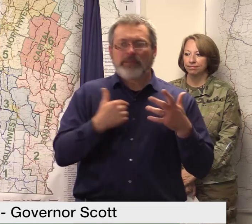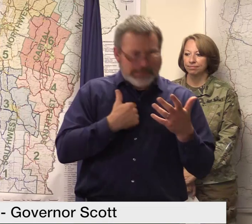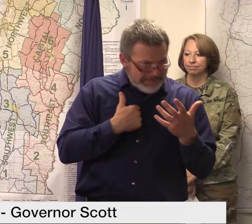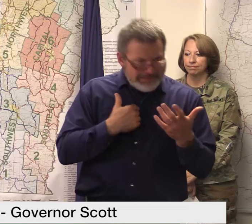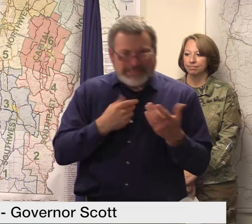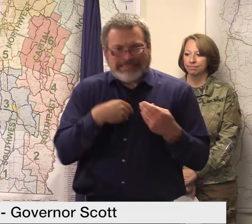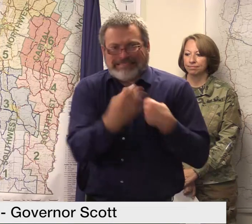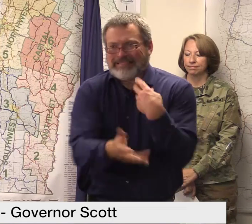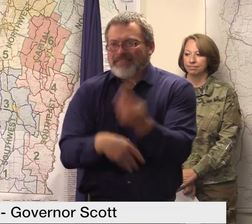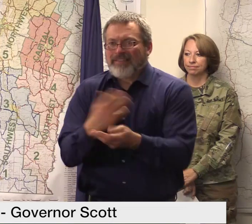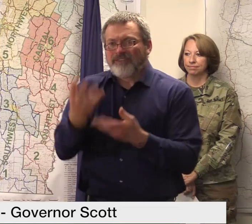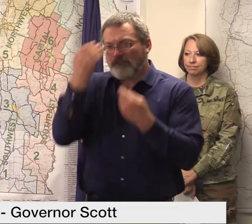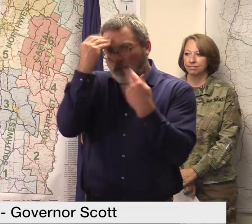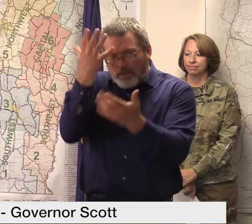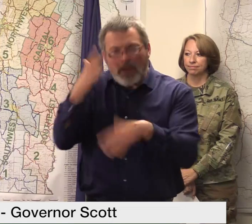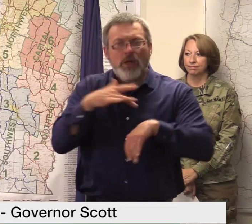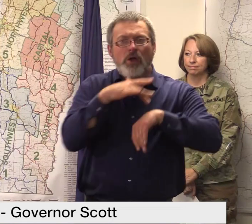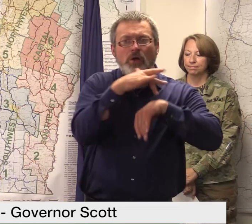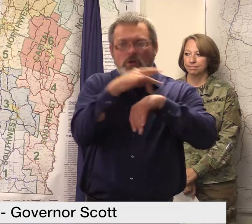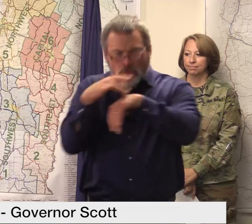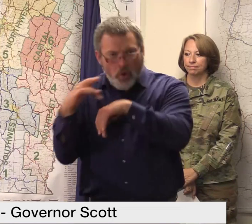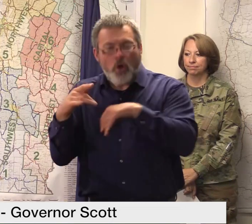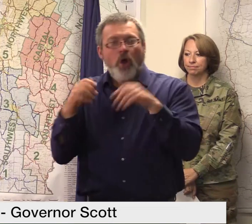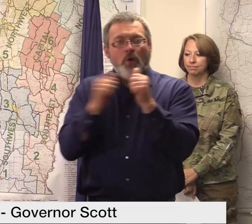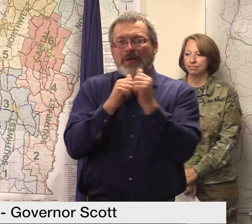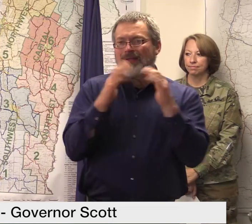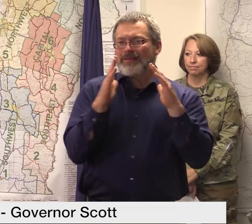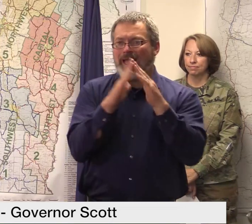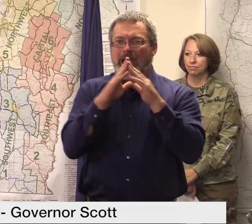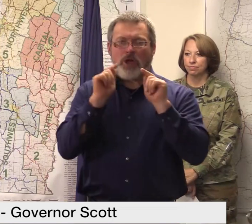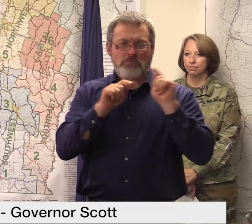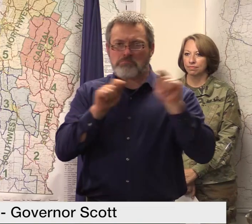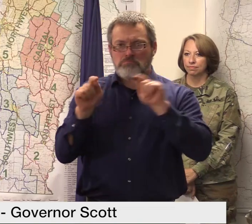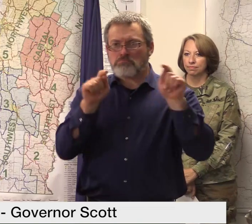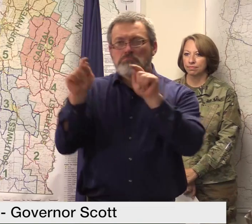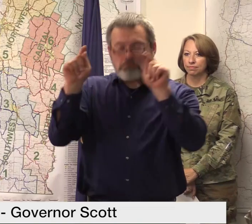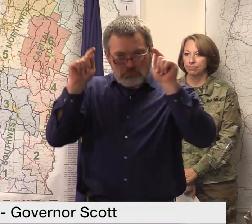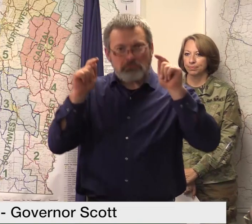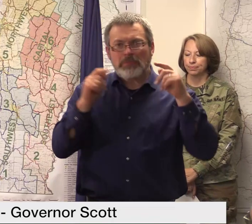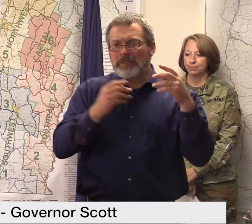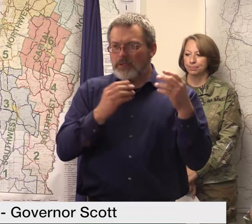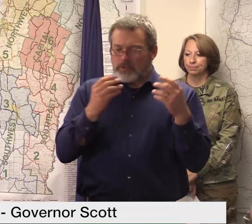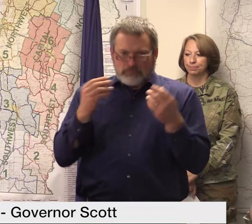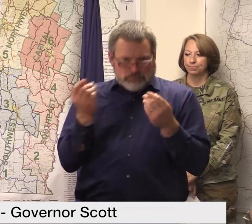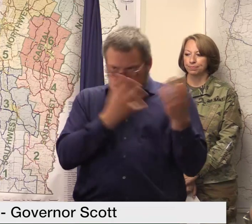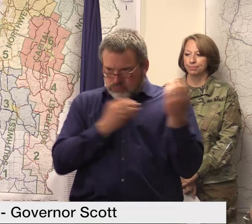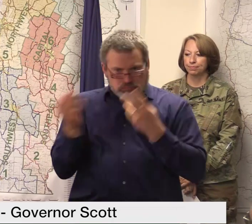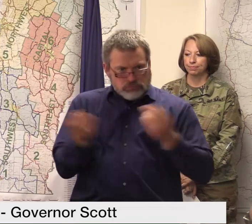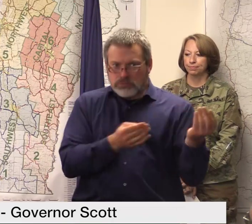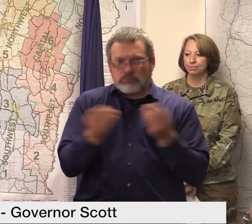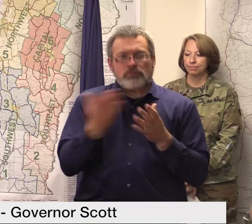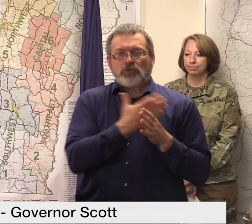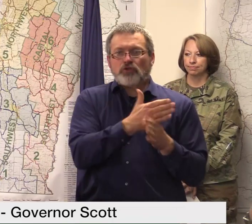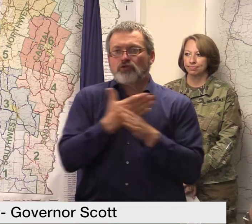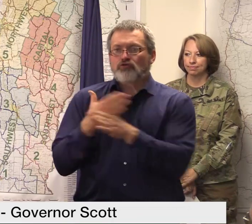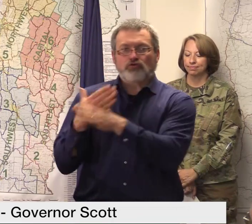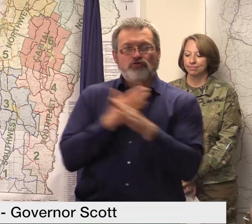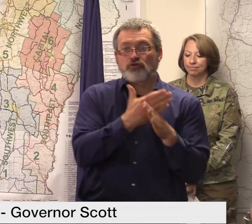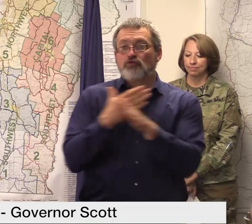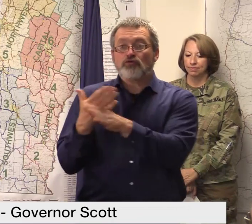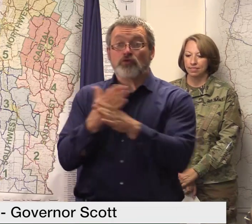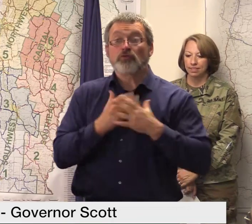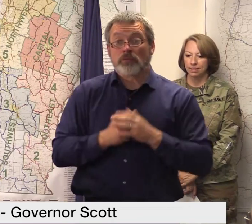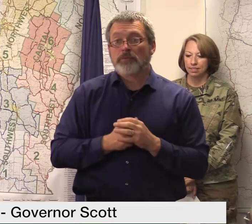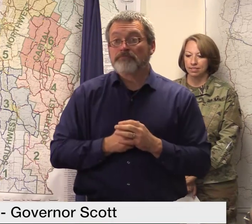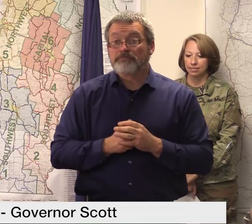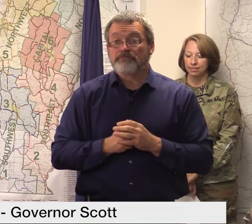a few examples of the type of assistance provided include providing large shipments